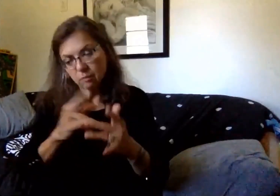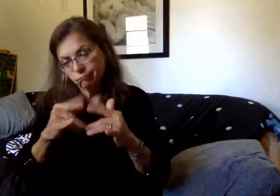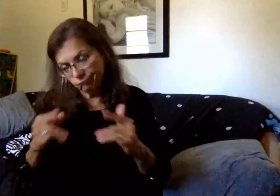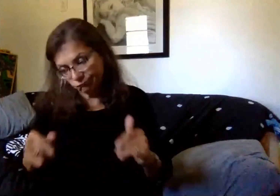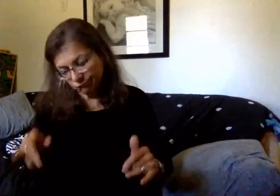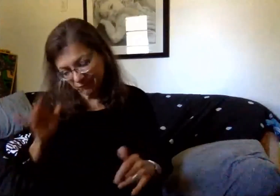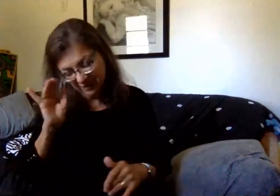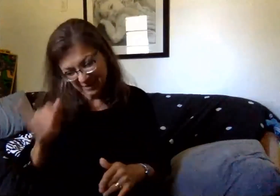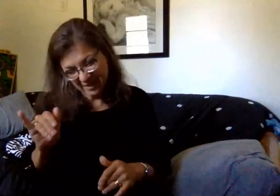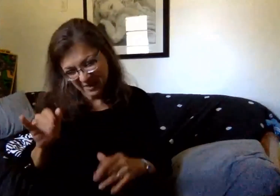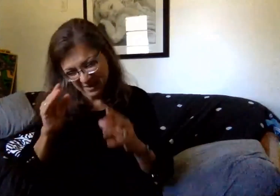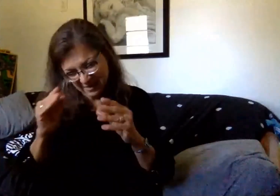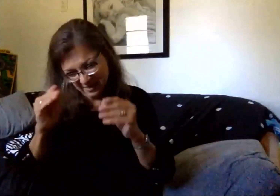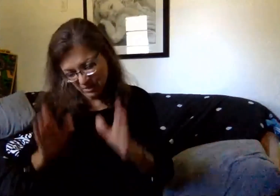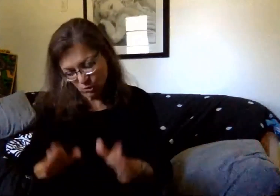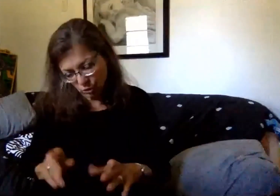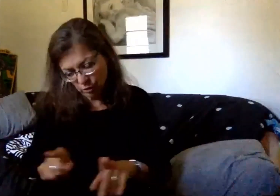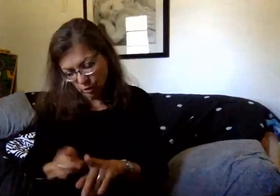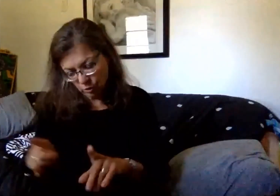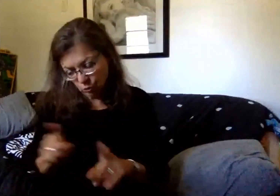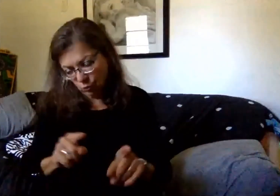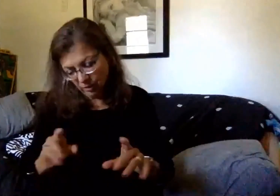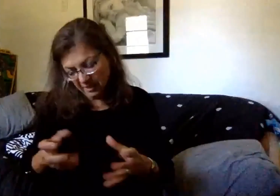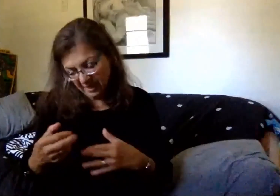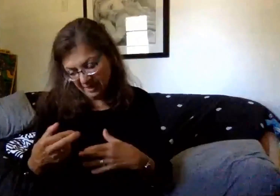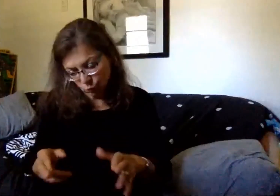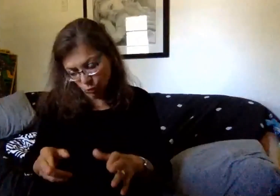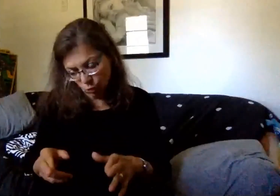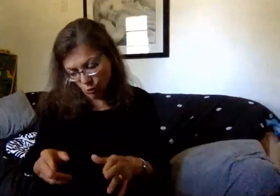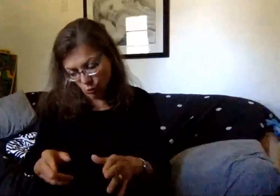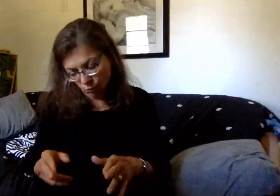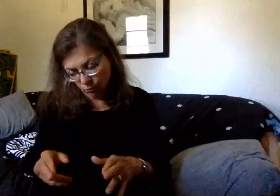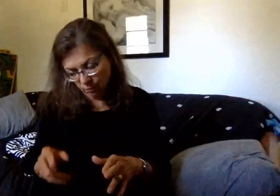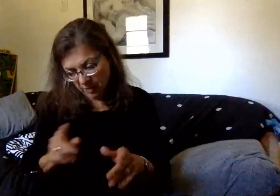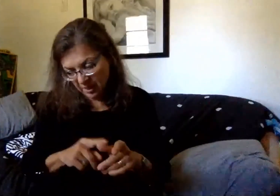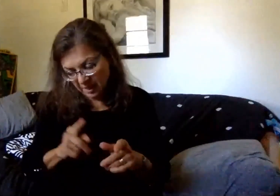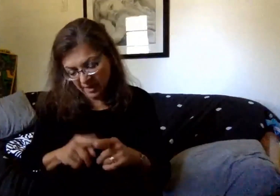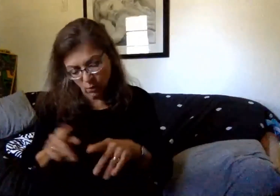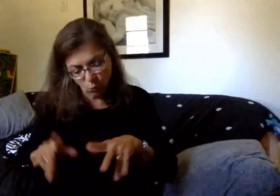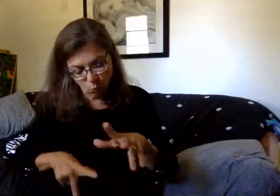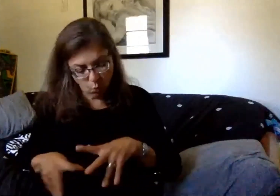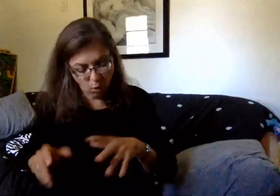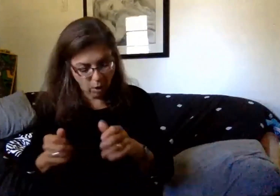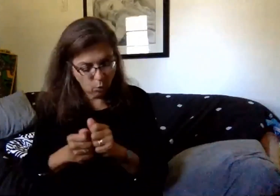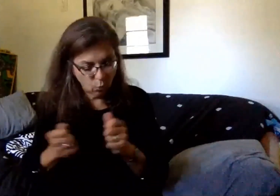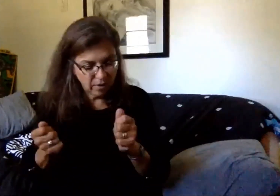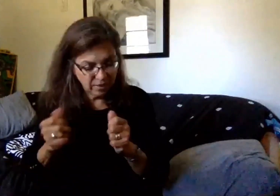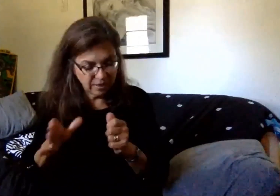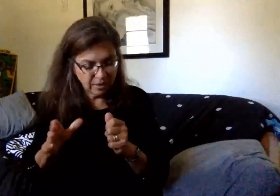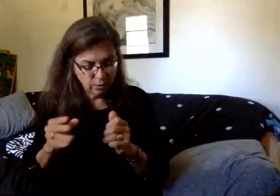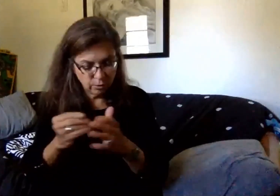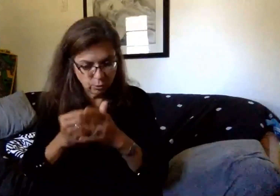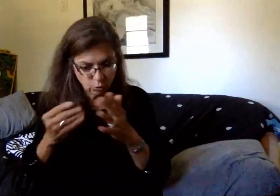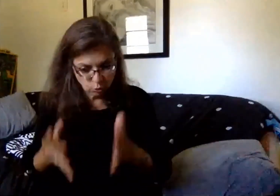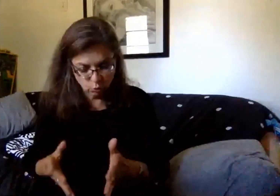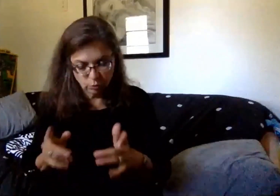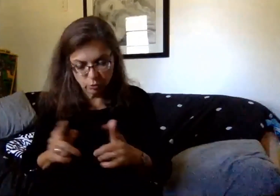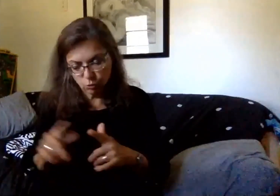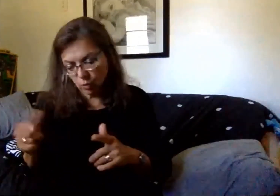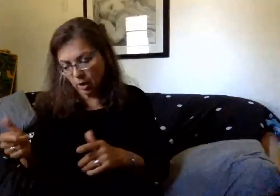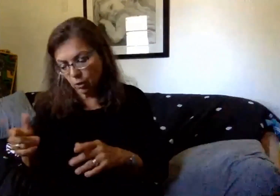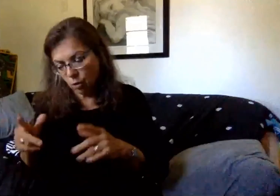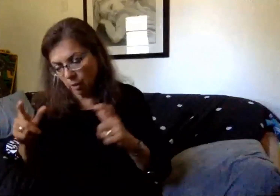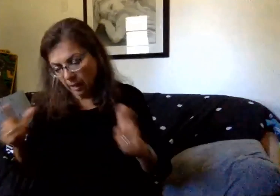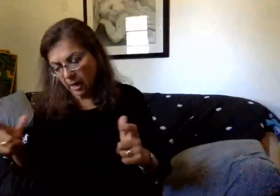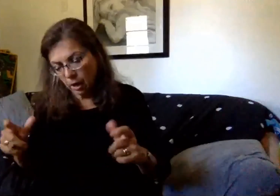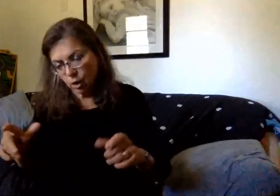Phys Ed teachers will also report to the classroom. However, they will then escort their students outside, hopefully, or to other large areas